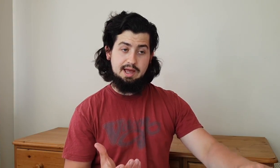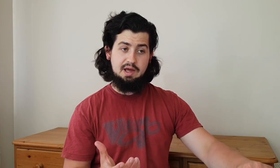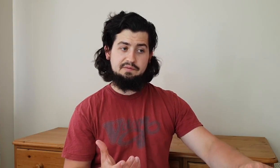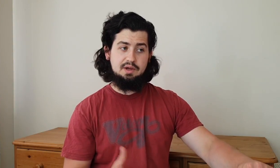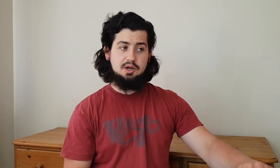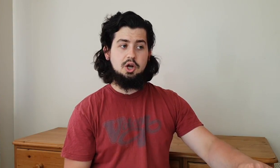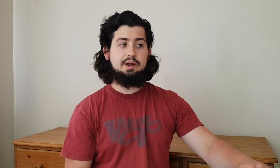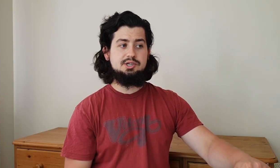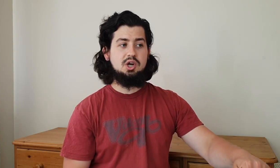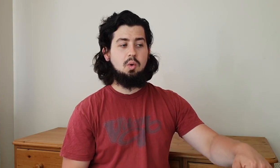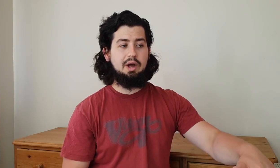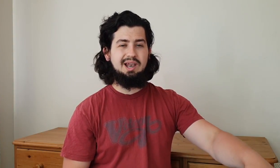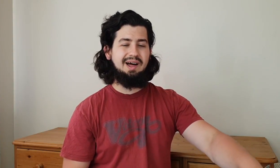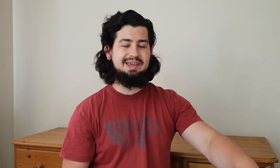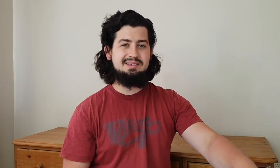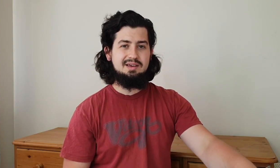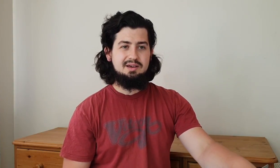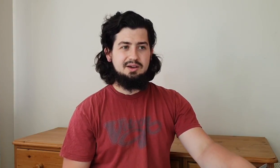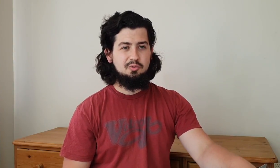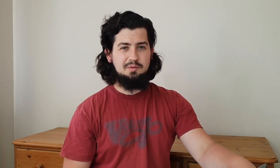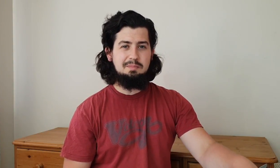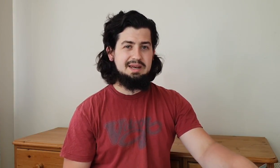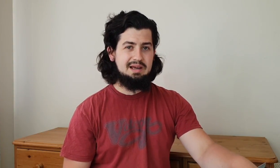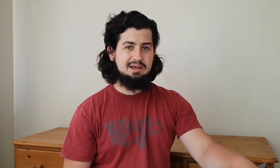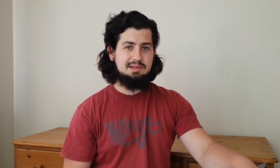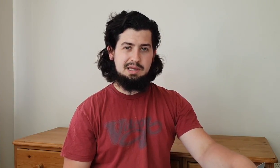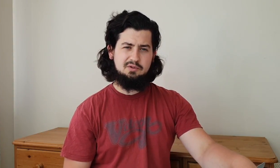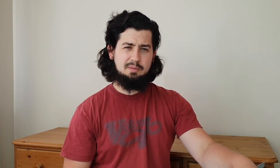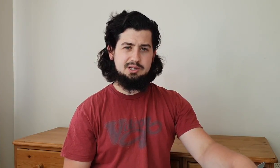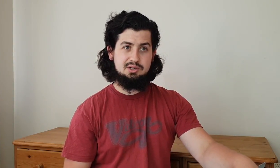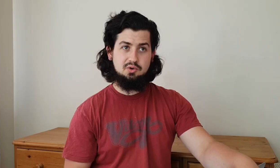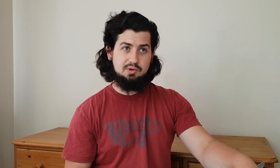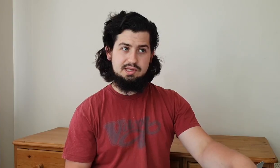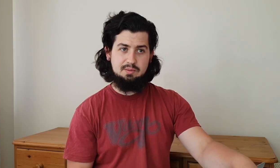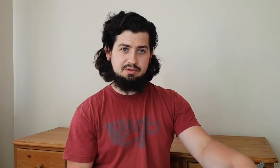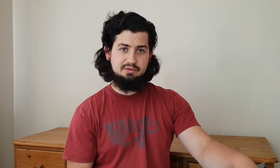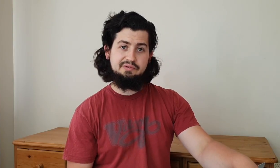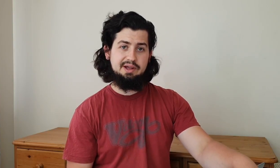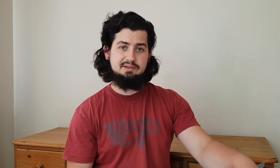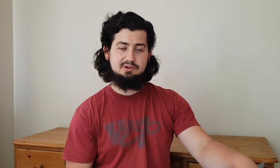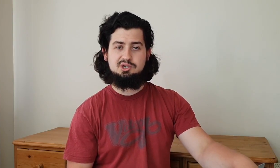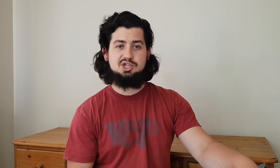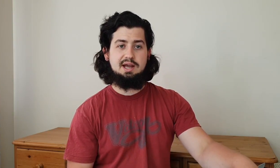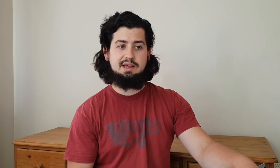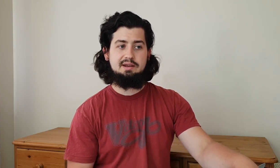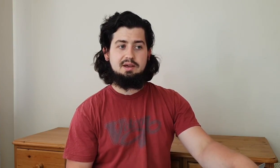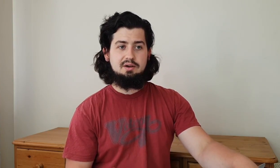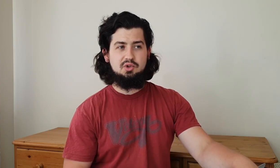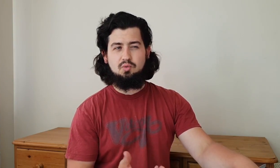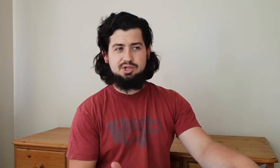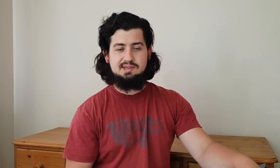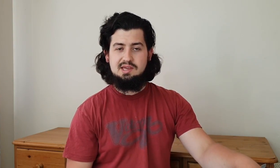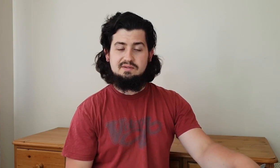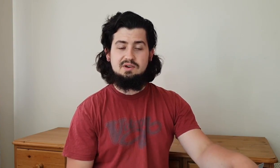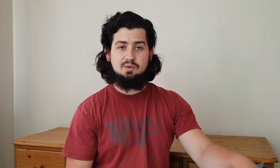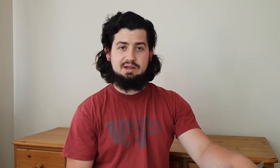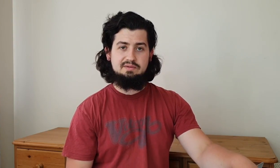have are actually quite light and almost meaningless like if you imagine you're sitting with your friend and you're just chatting and you're watching tv or whatever